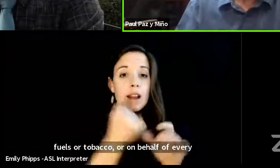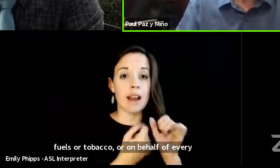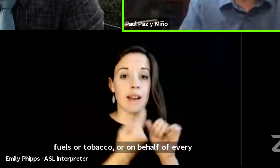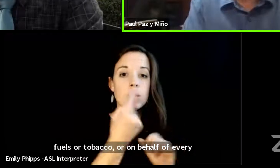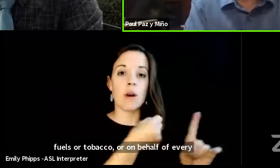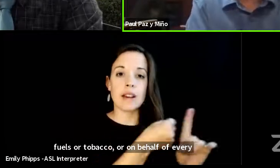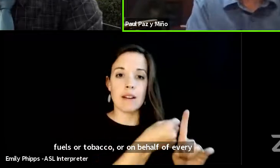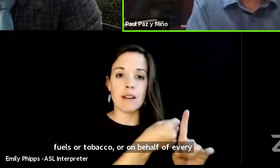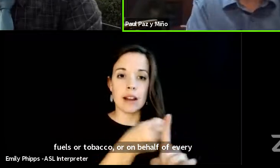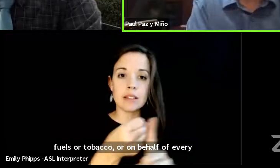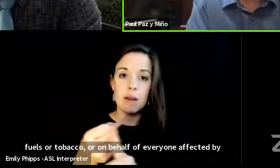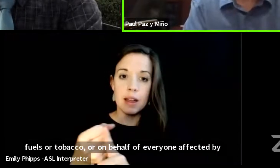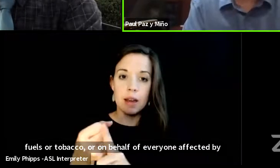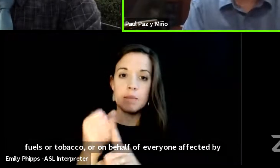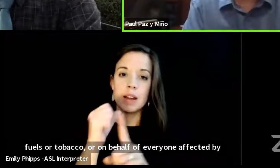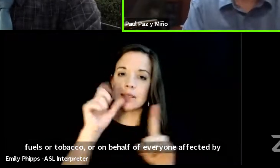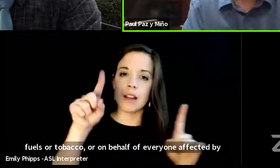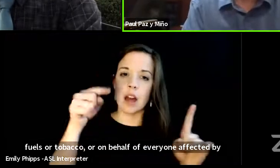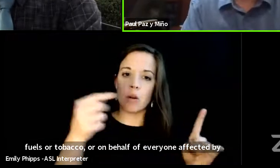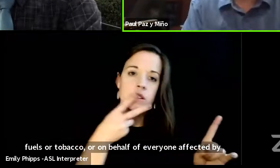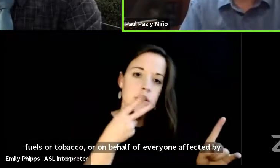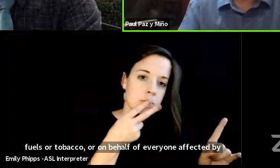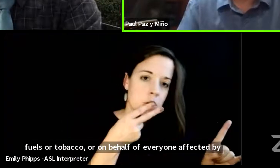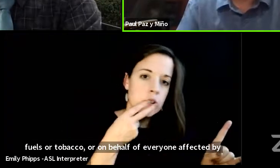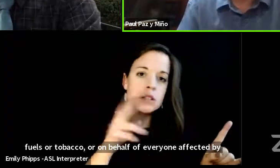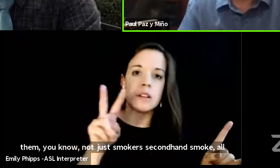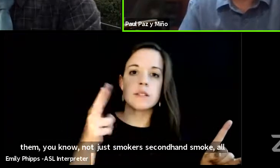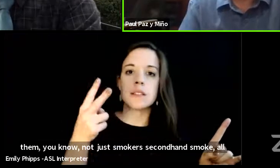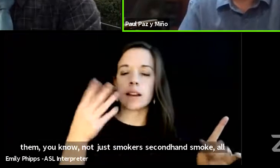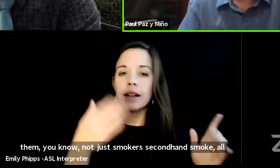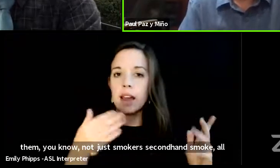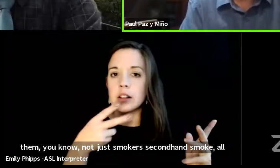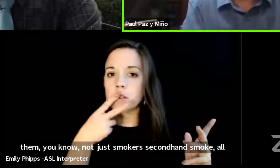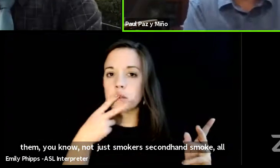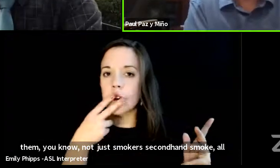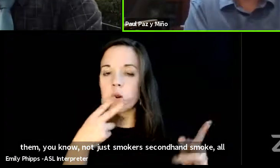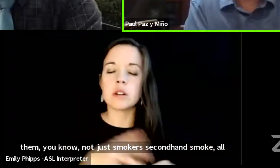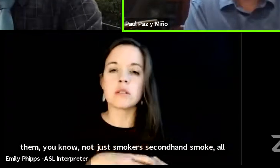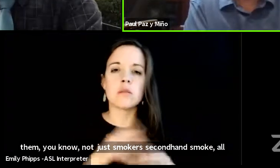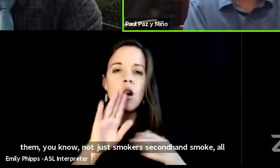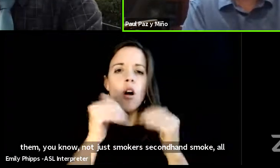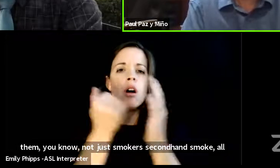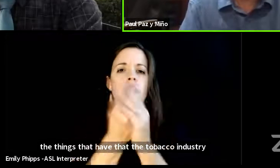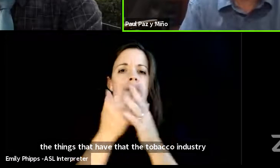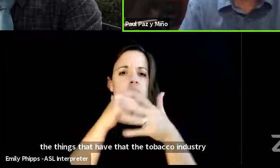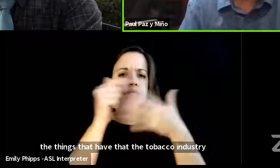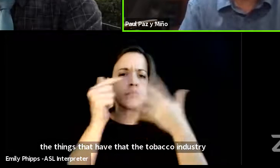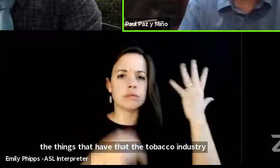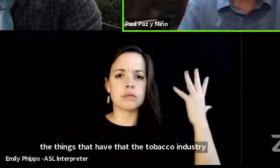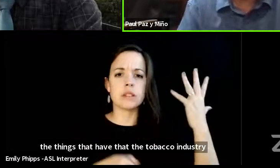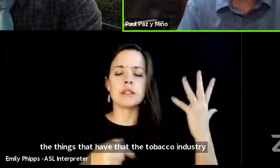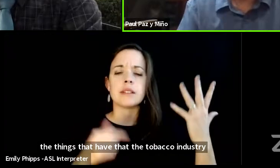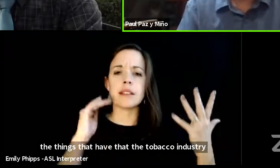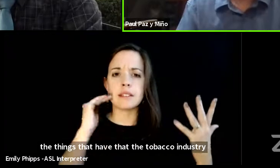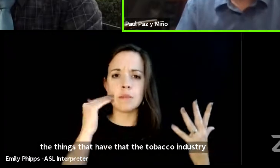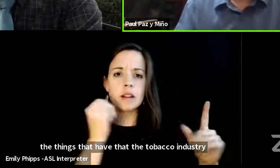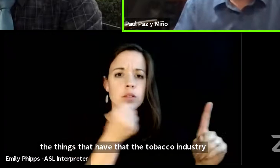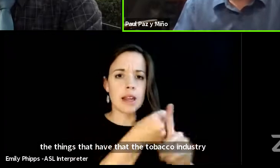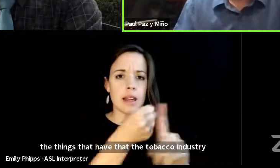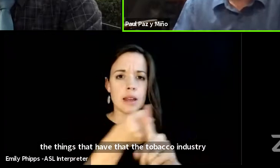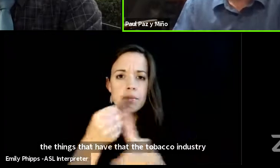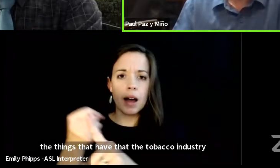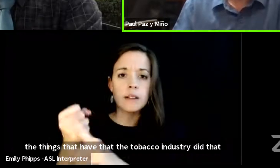by them you know not just smokers secondhand smoke all the things that have that the tobacco industry did that harmed people and children